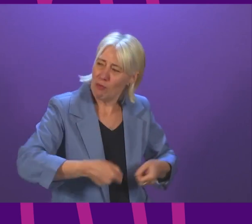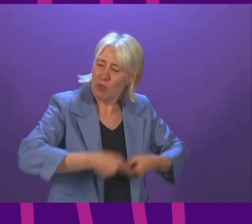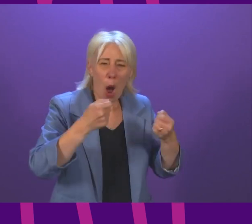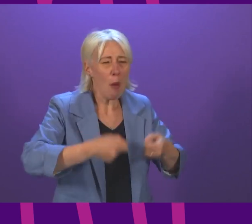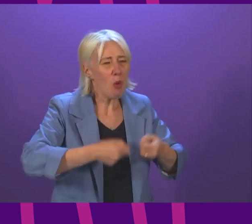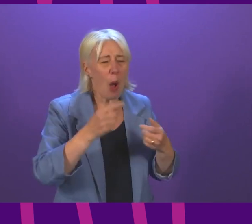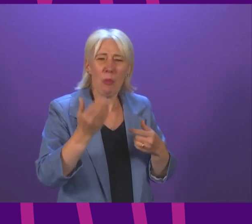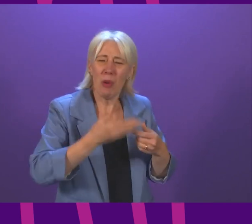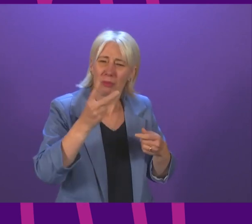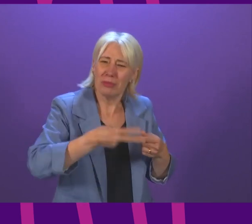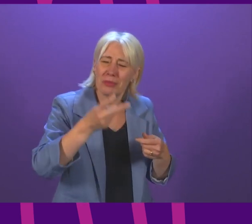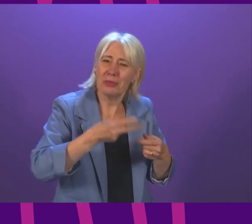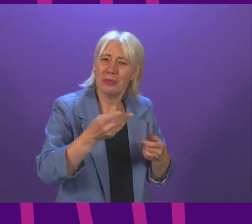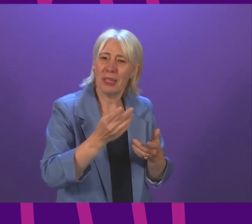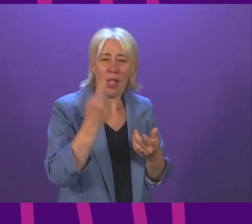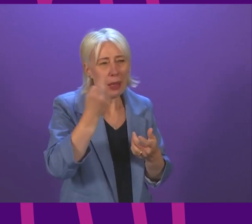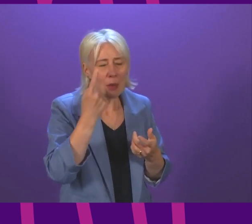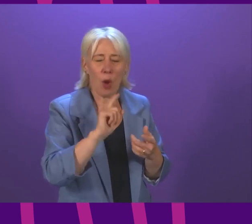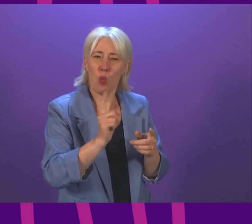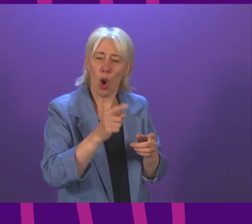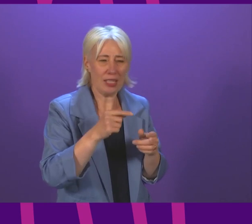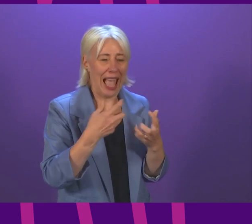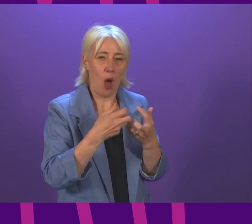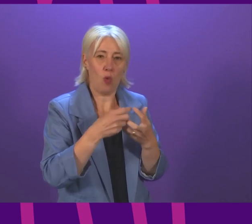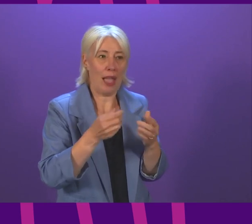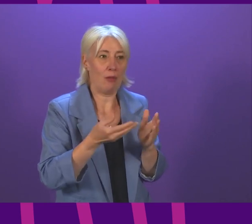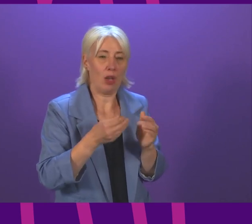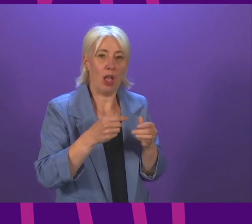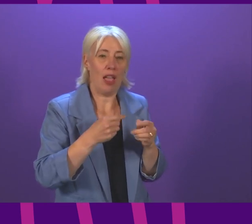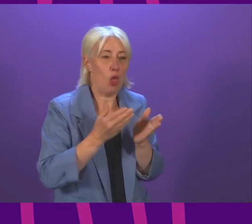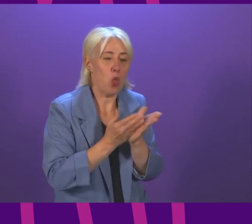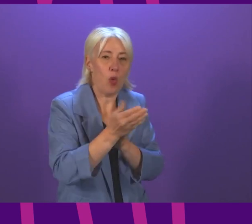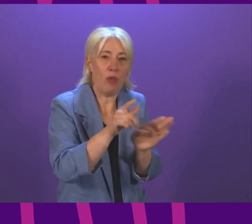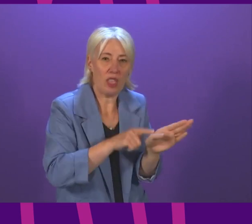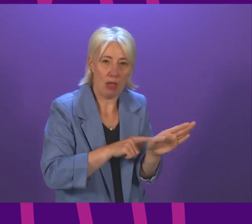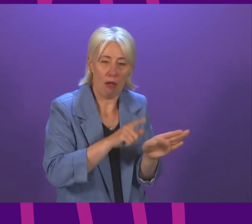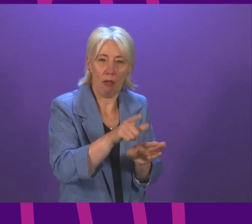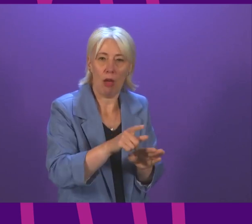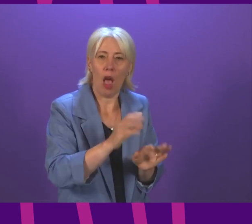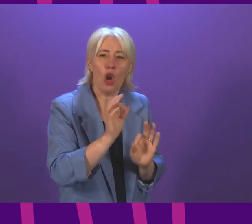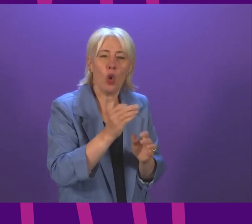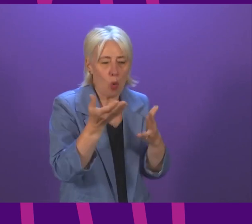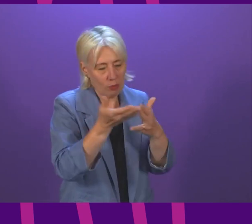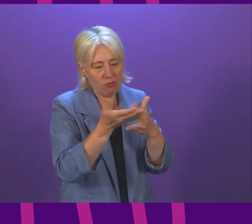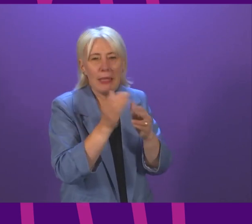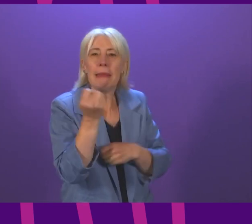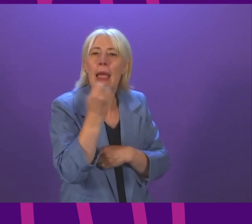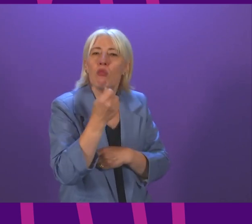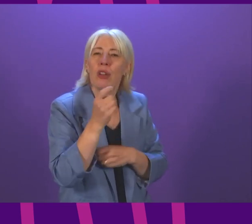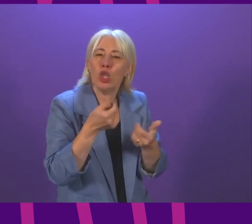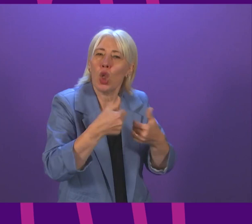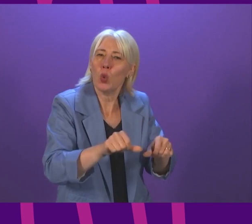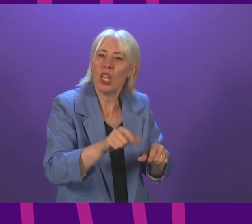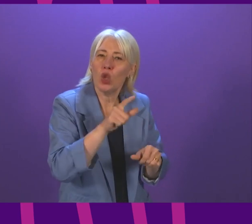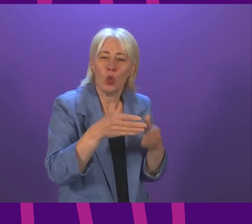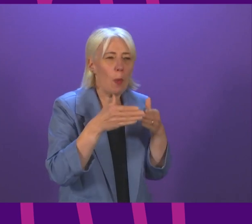are recognised and all options are being considered there is growing frustration and anger in the Isles that no interim solution has been found so